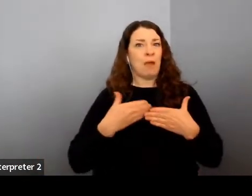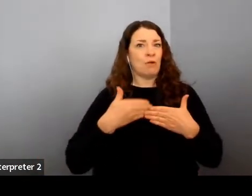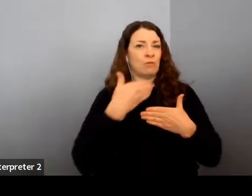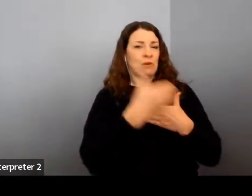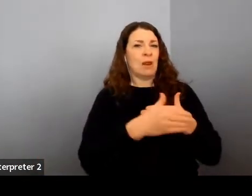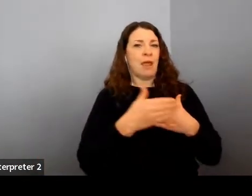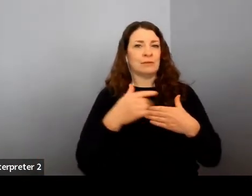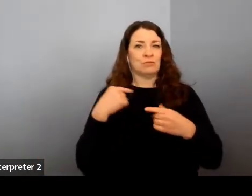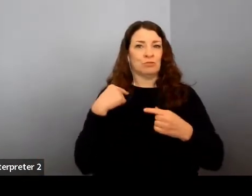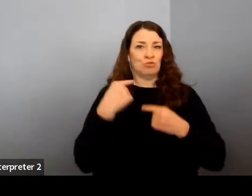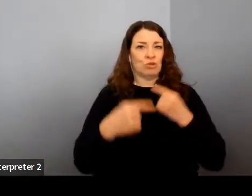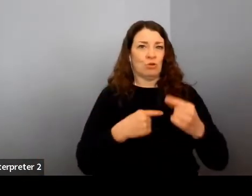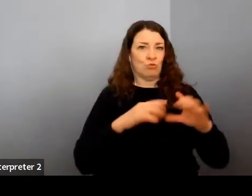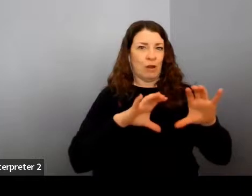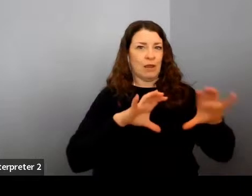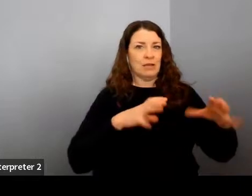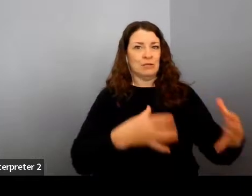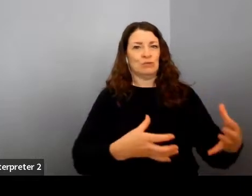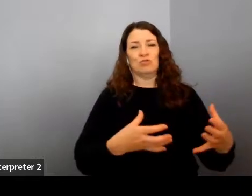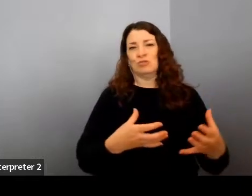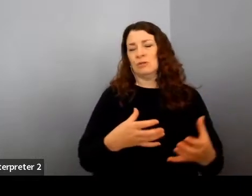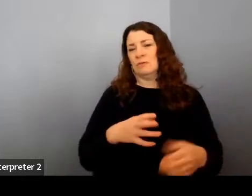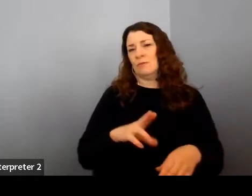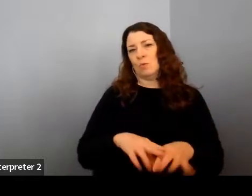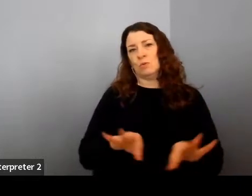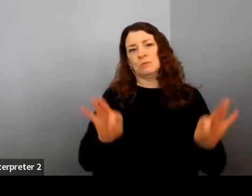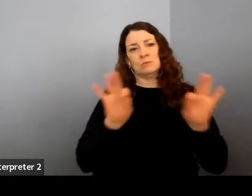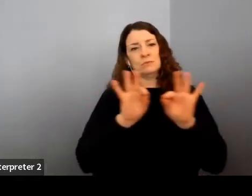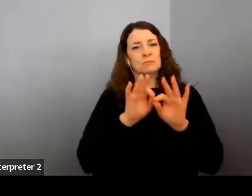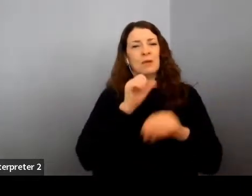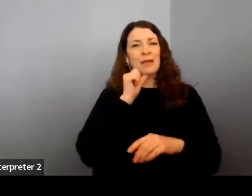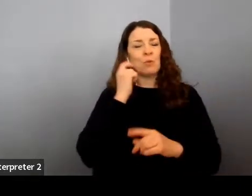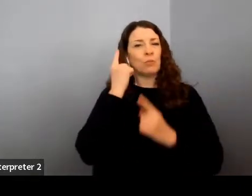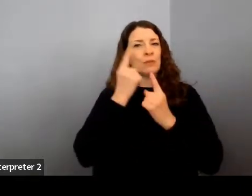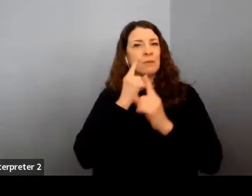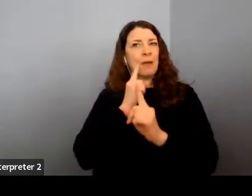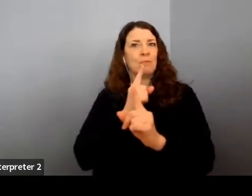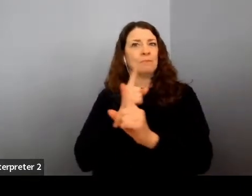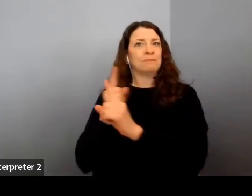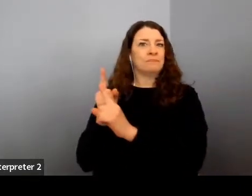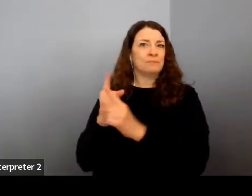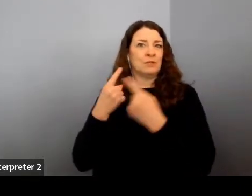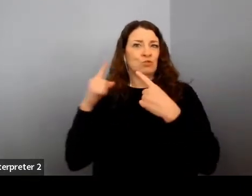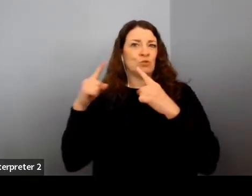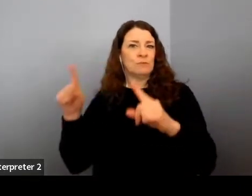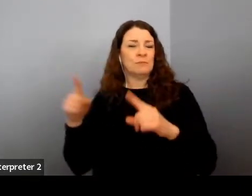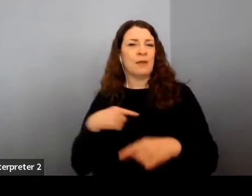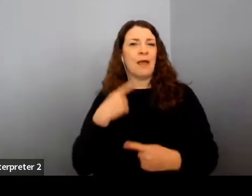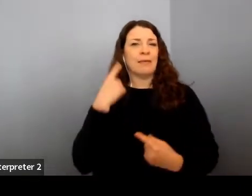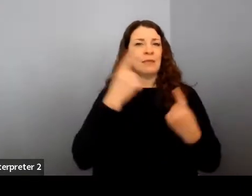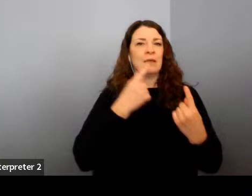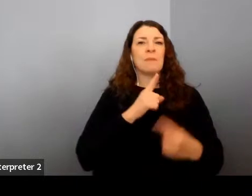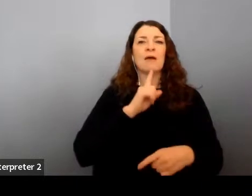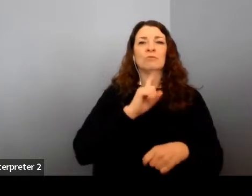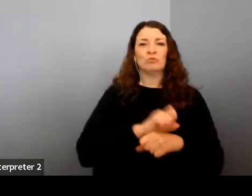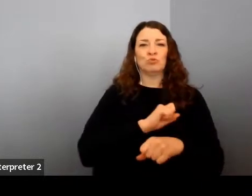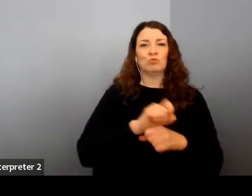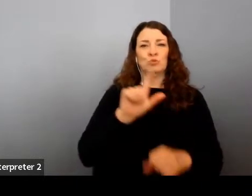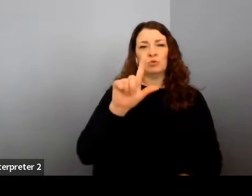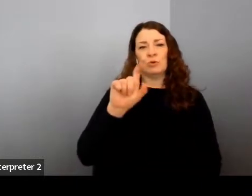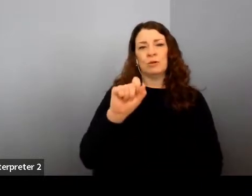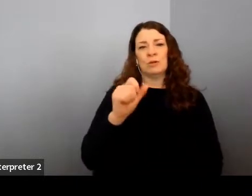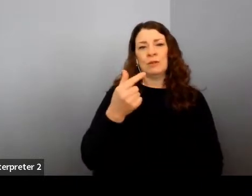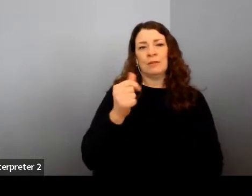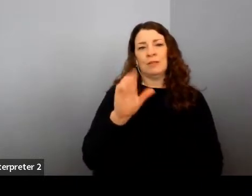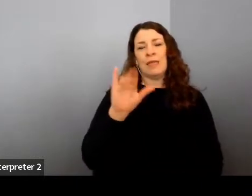that, I don't think about milestones and achievements. I think about true legacy. To me, that's not an individual accomplishment on